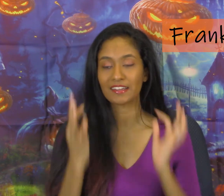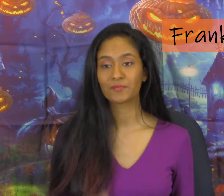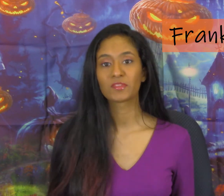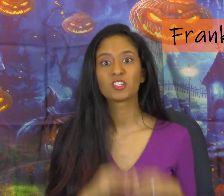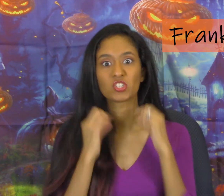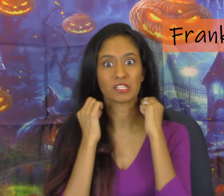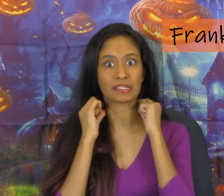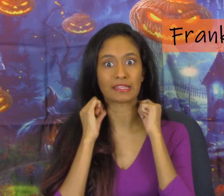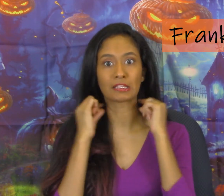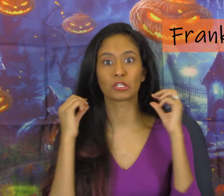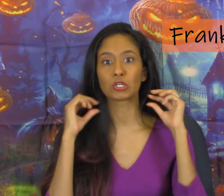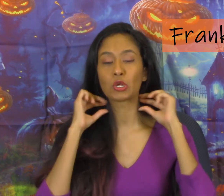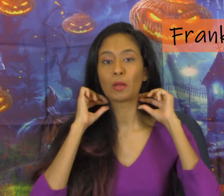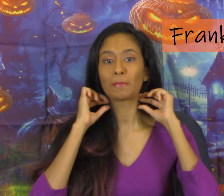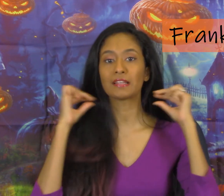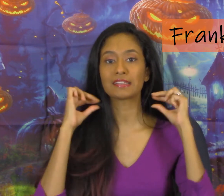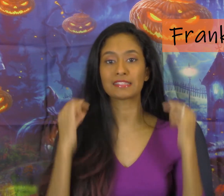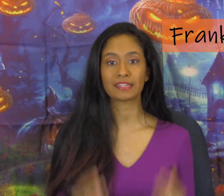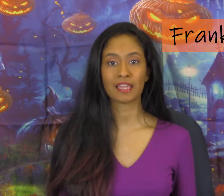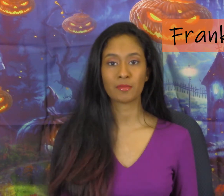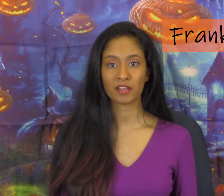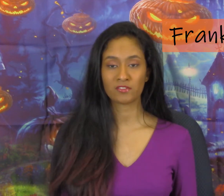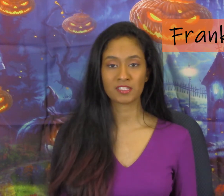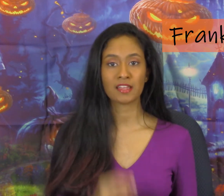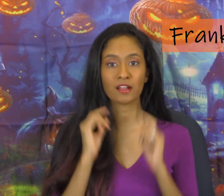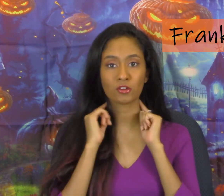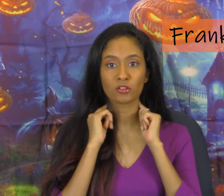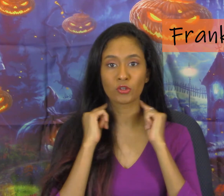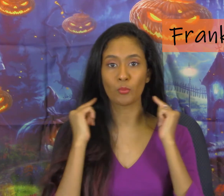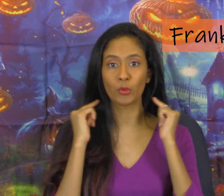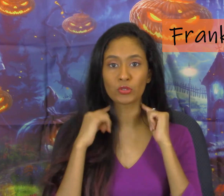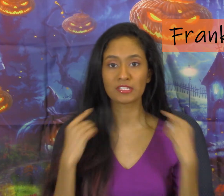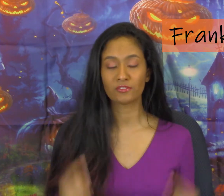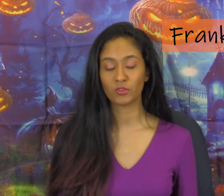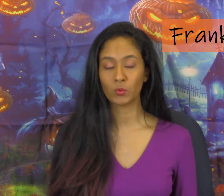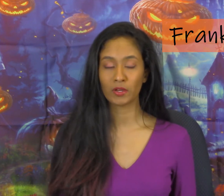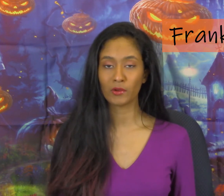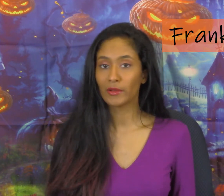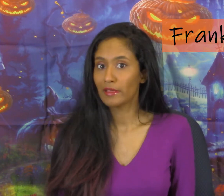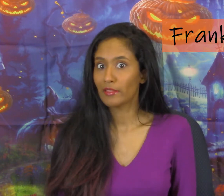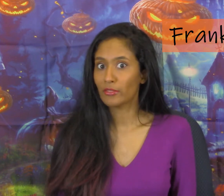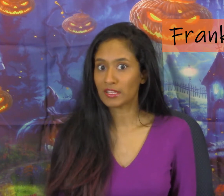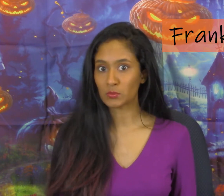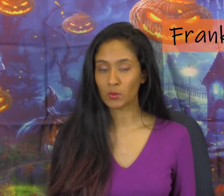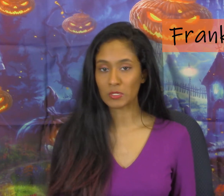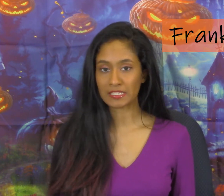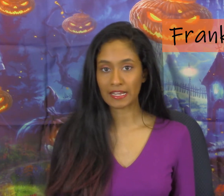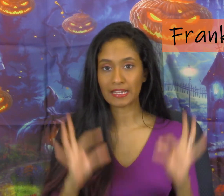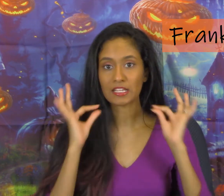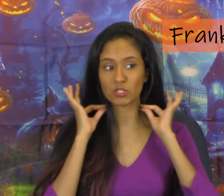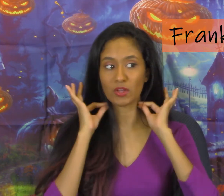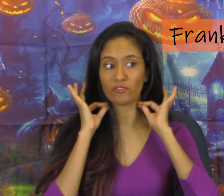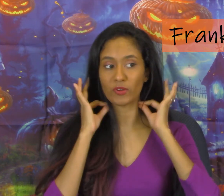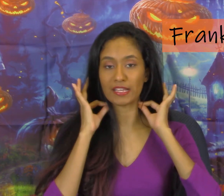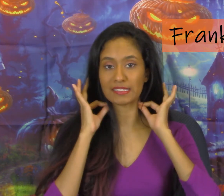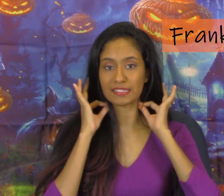just like the little plates that came out of his neck or the little bolts if you will that's what we're signing so we have Frankenstein